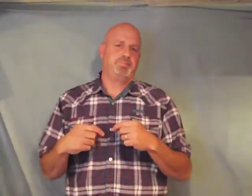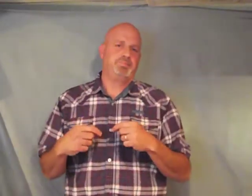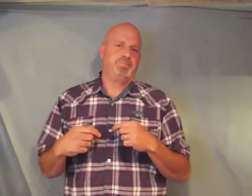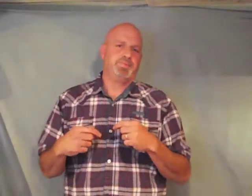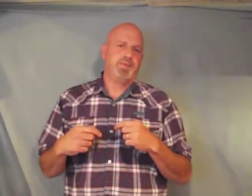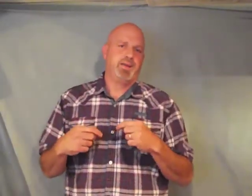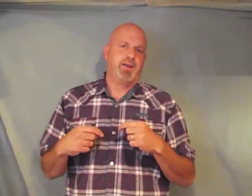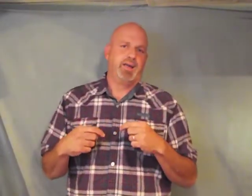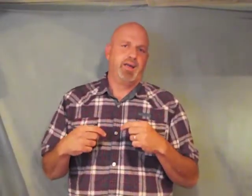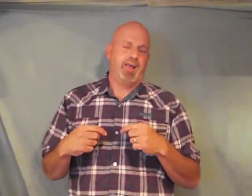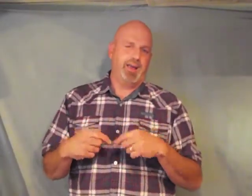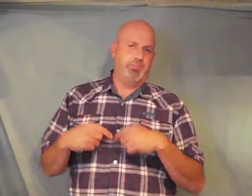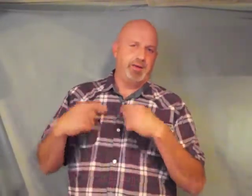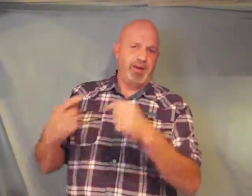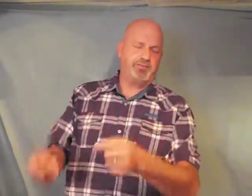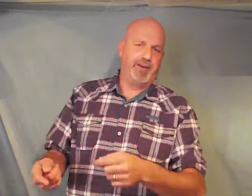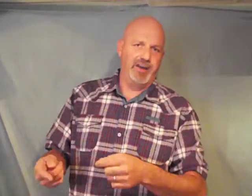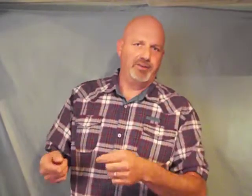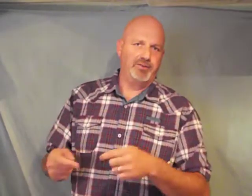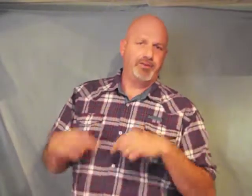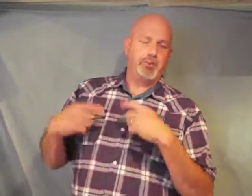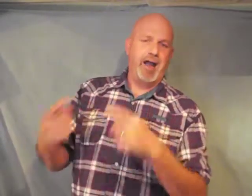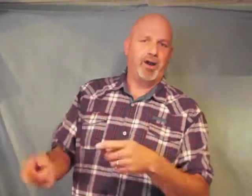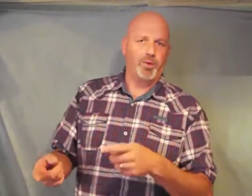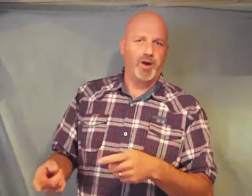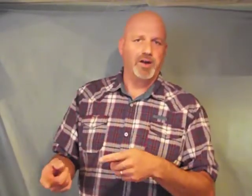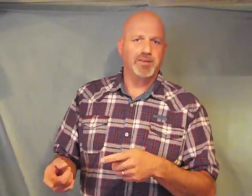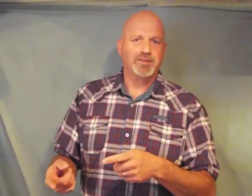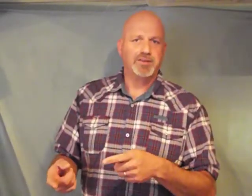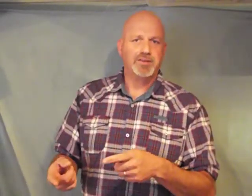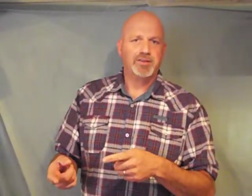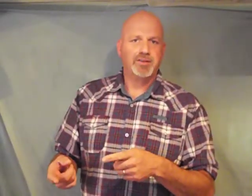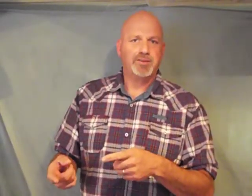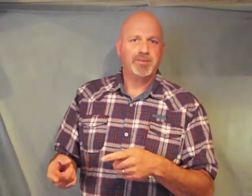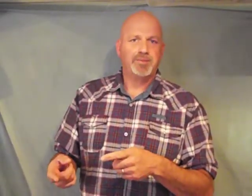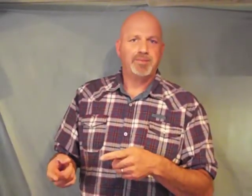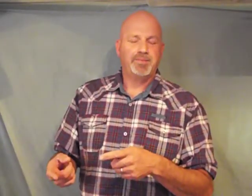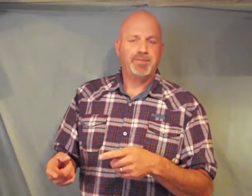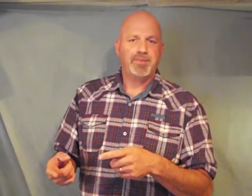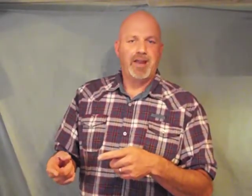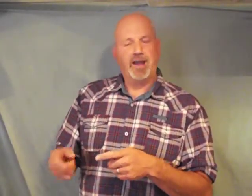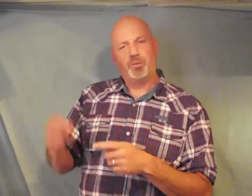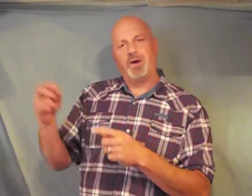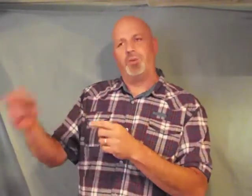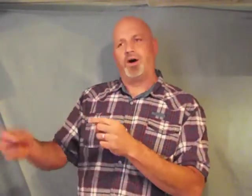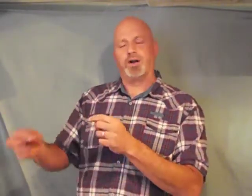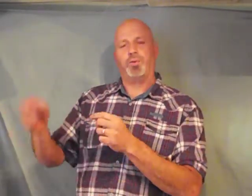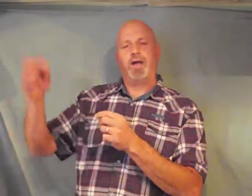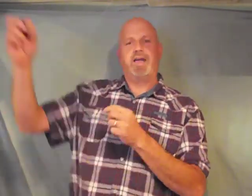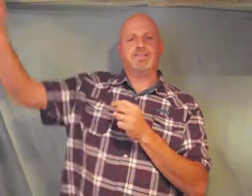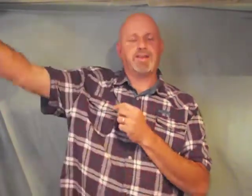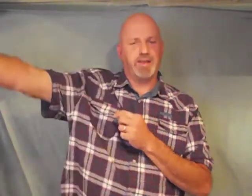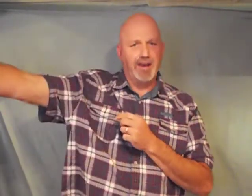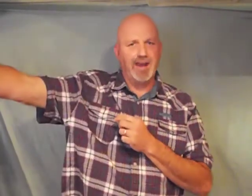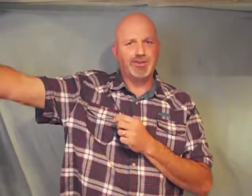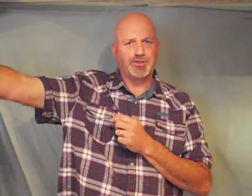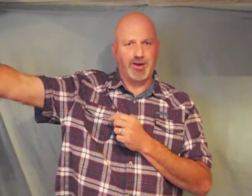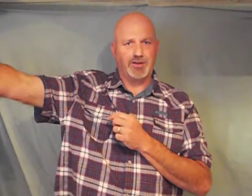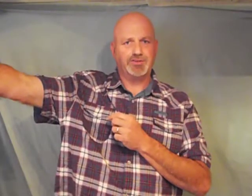and they benefit from our works and we walk away to the next church